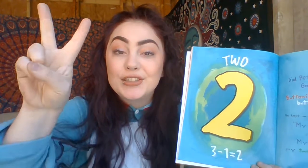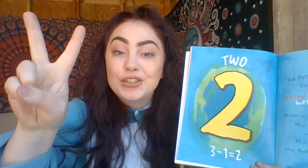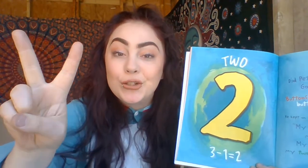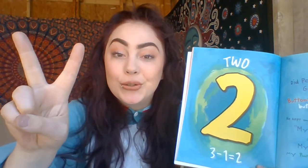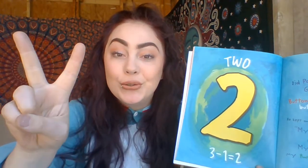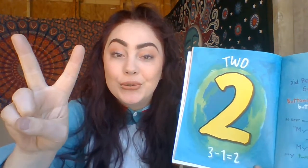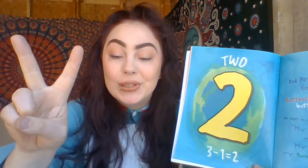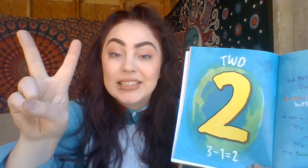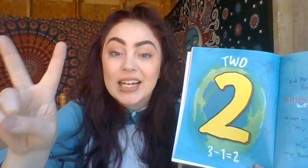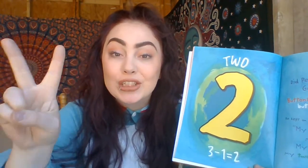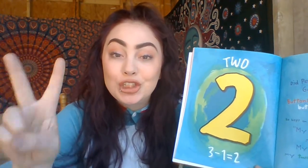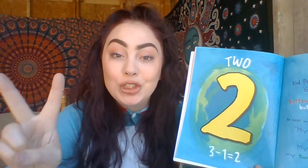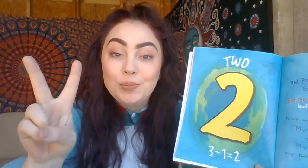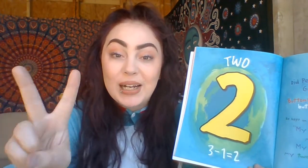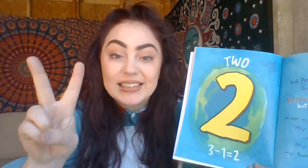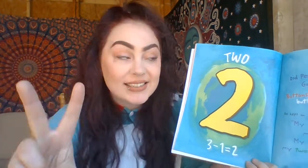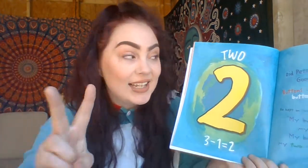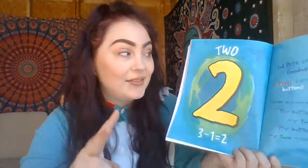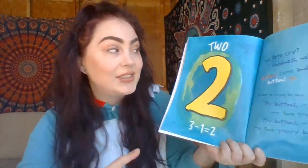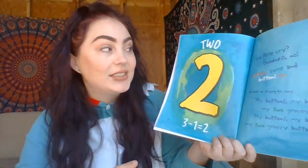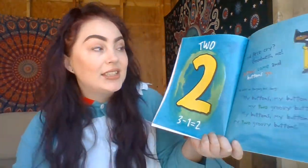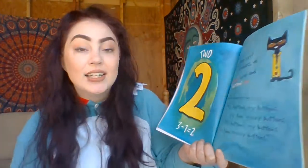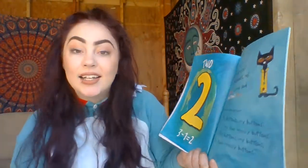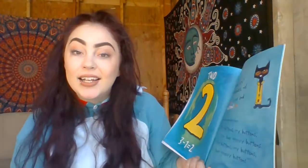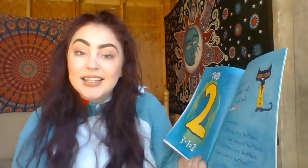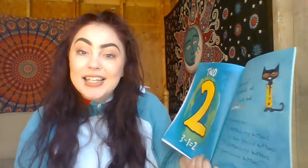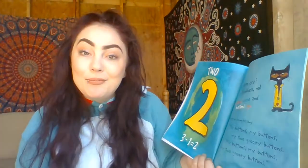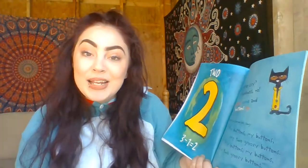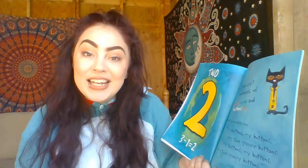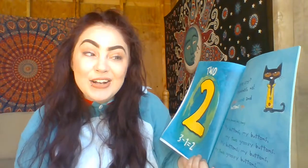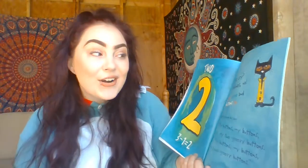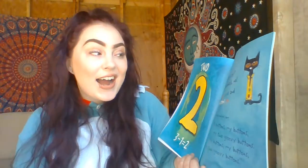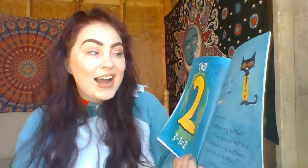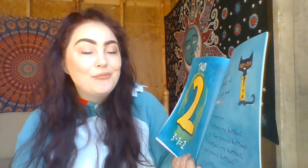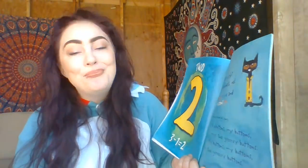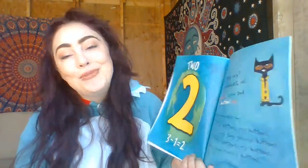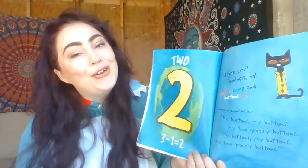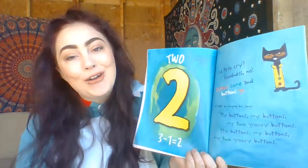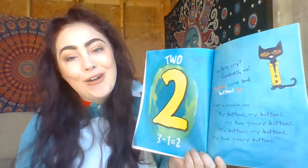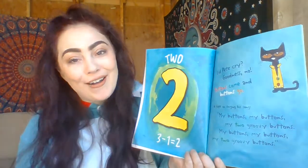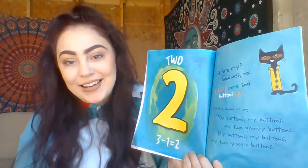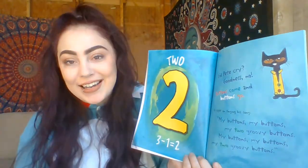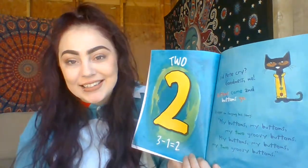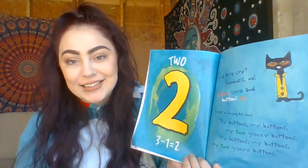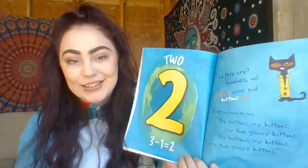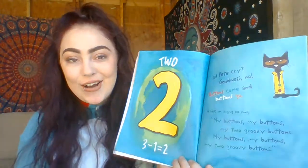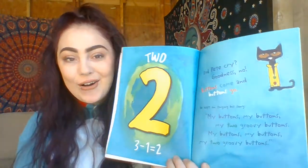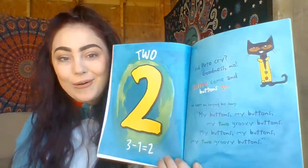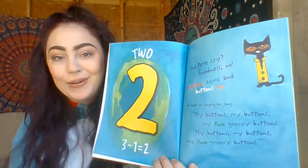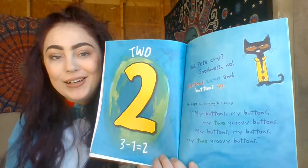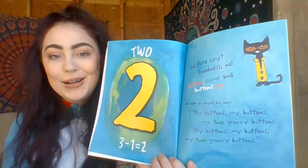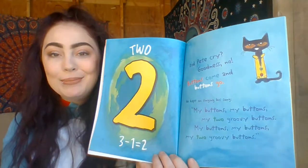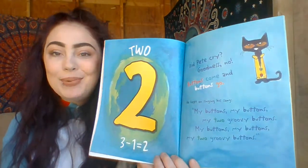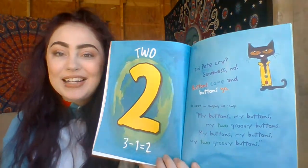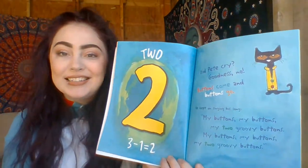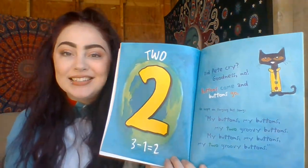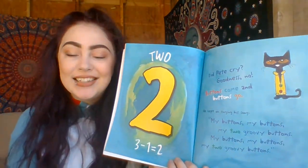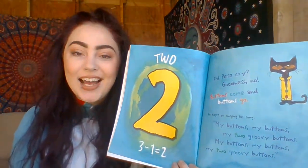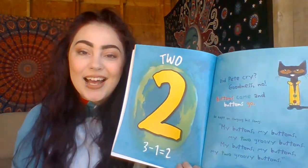two. He's got two buttons left. Did Pete cry? Goodness, no. Buttons come